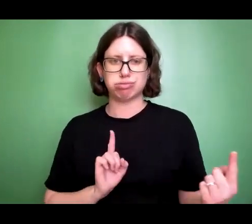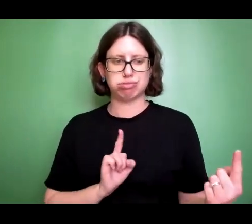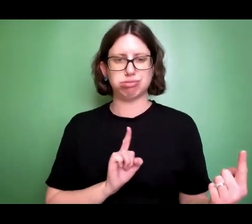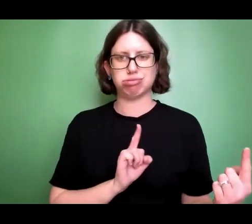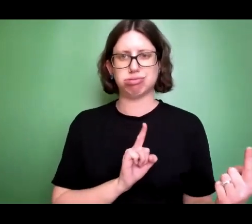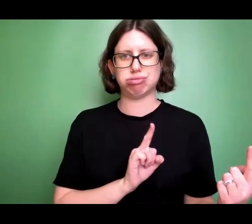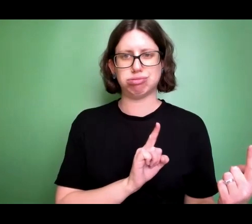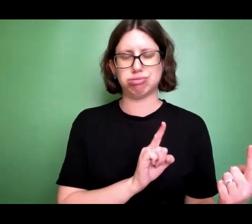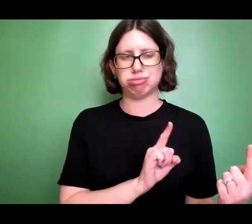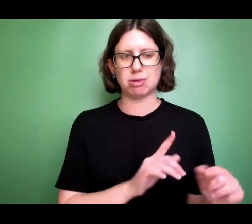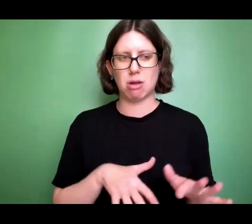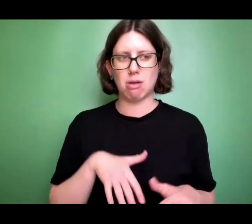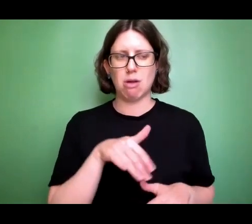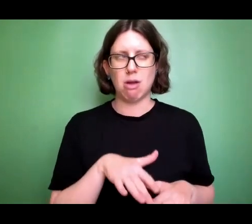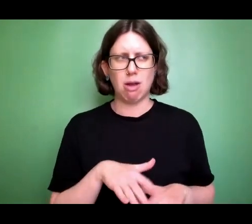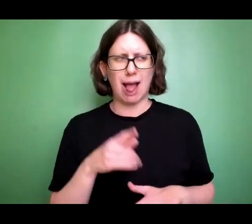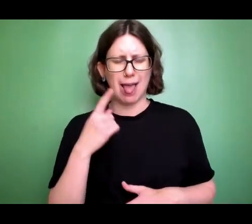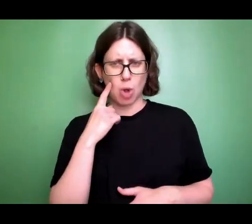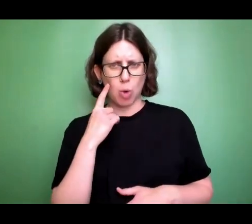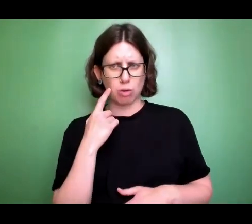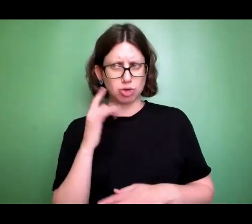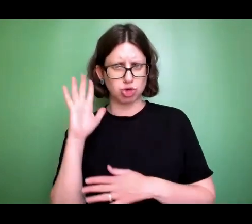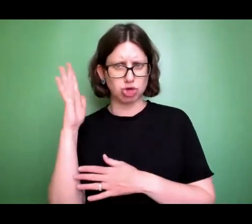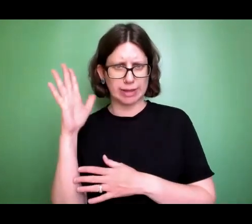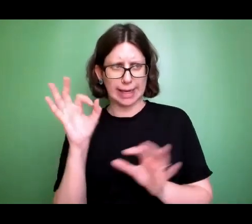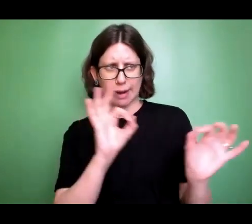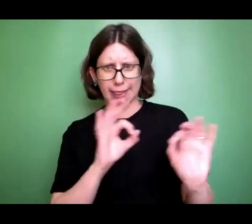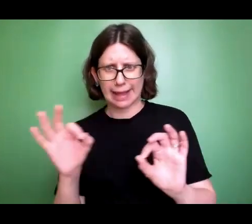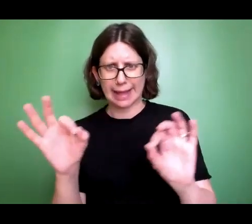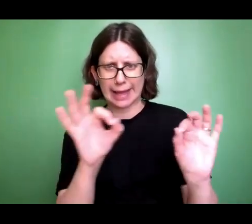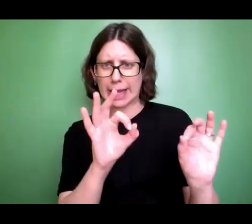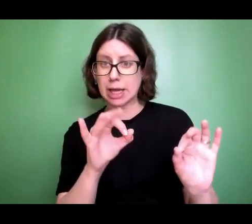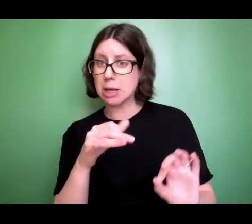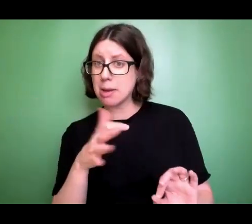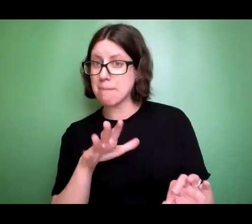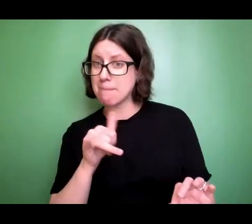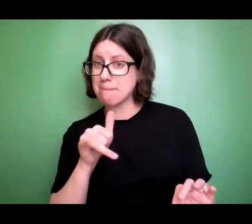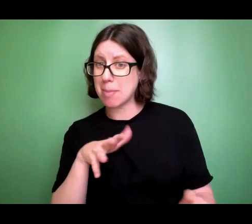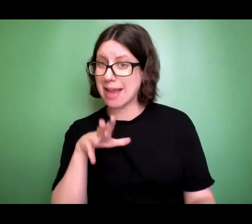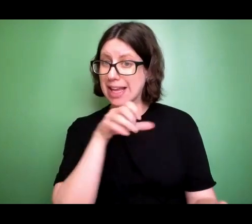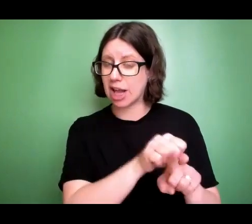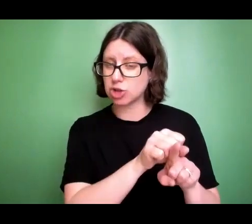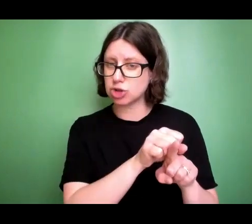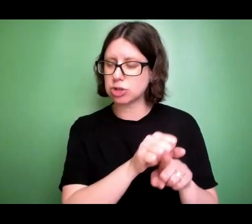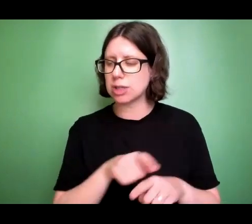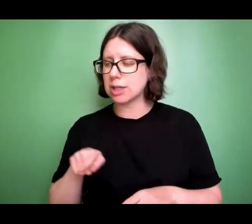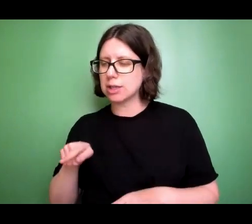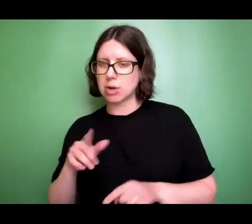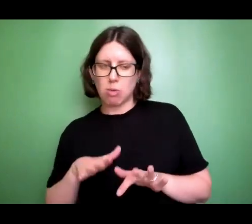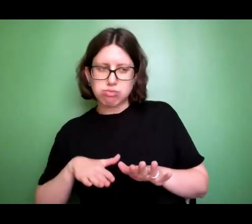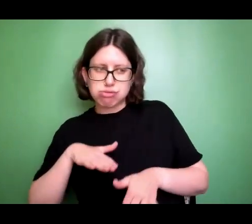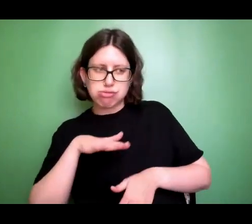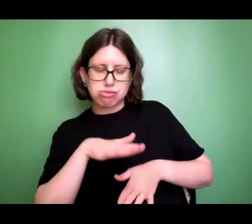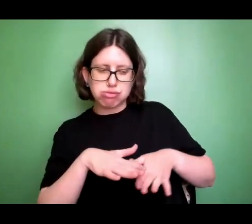I thought, she might actually catch this squirrel this week. But just as she was a few steps before, the squirrel turned around,